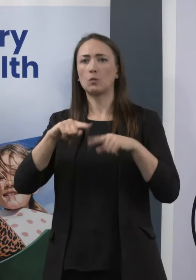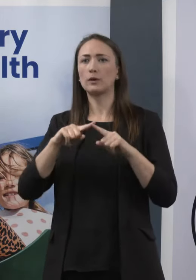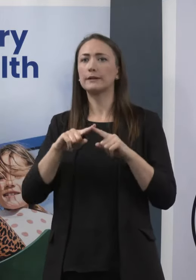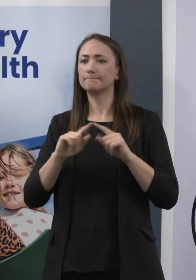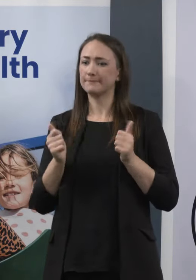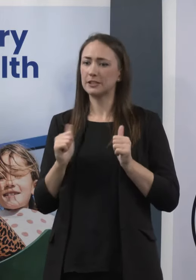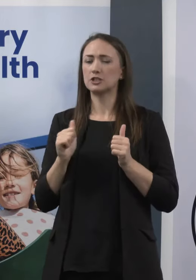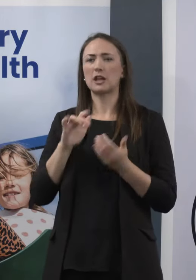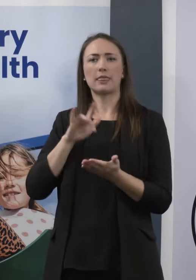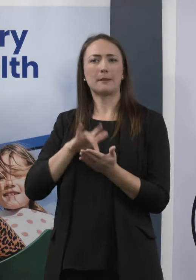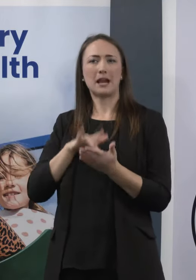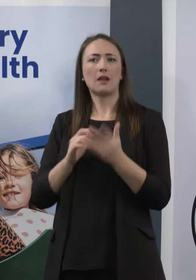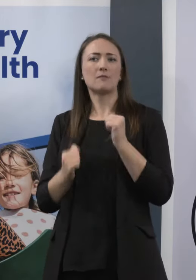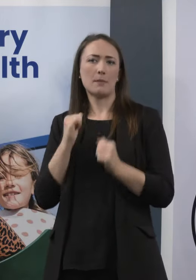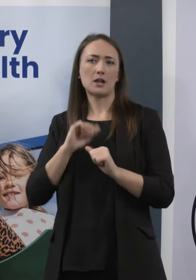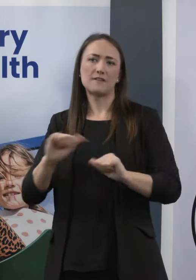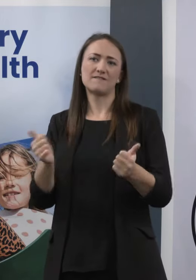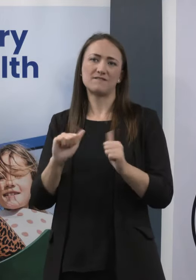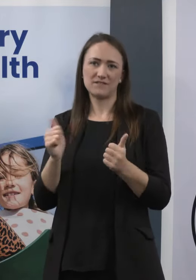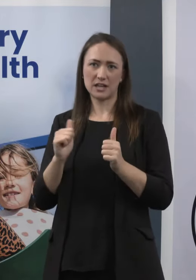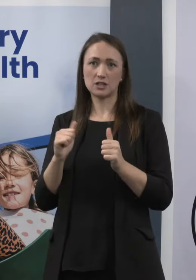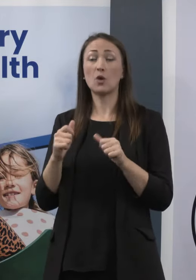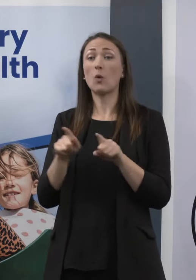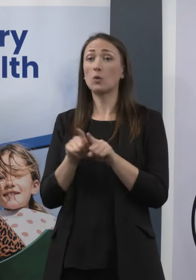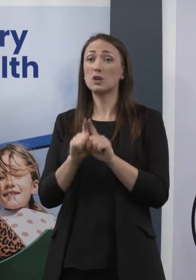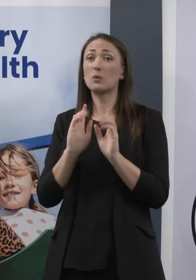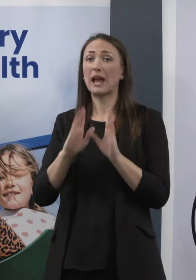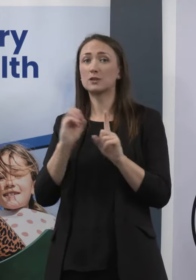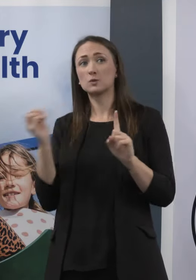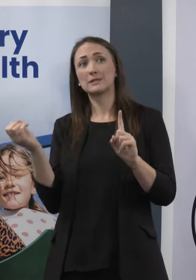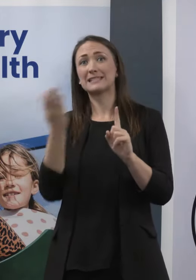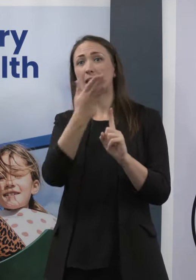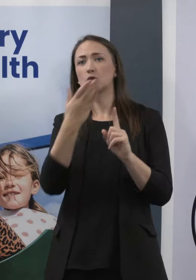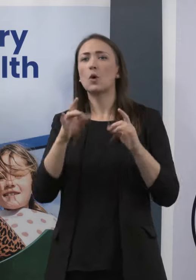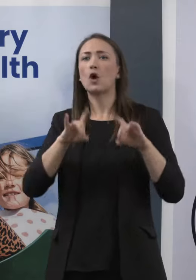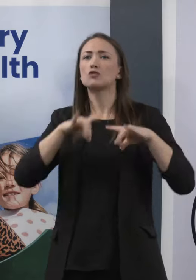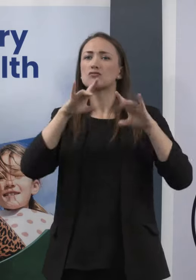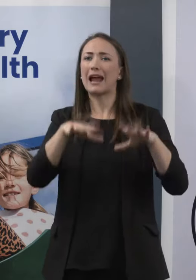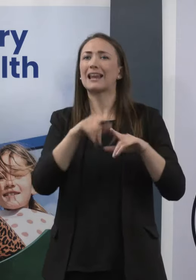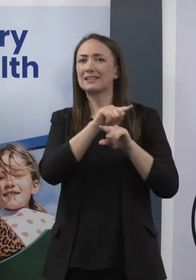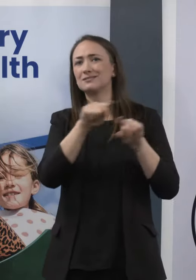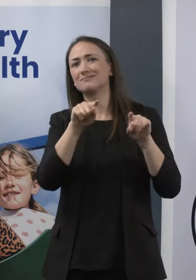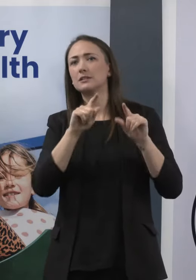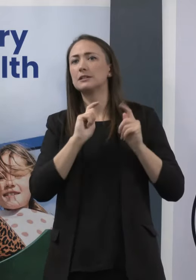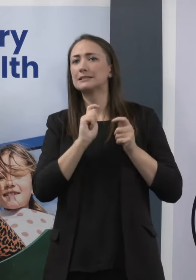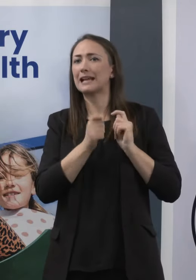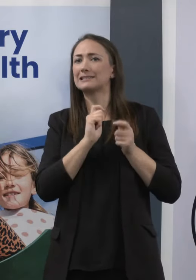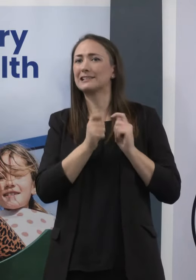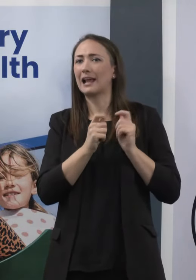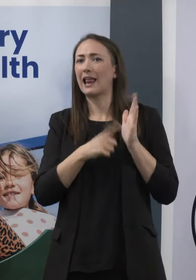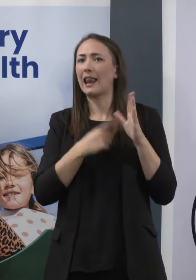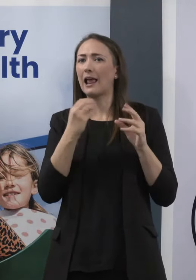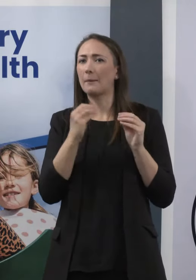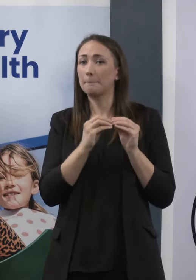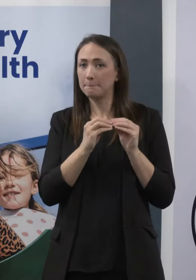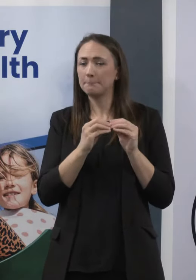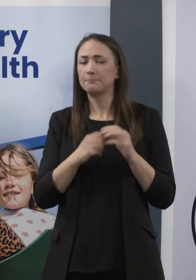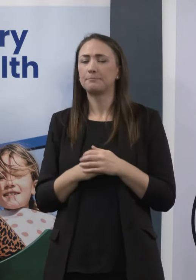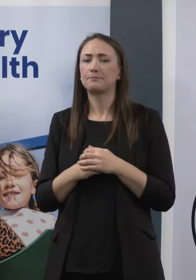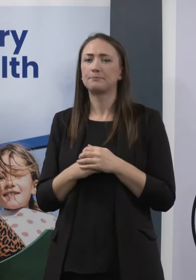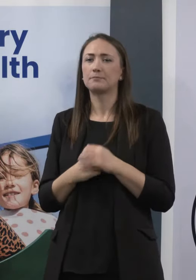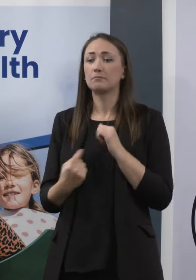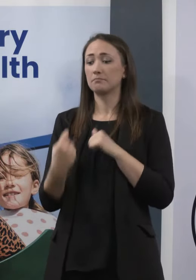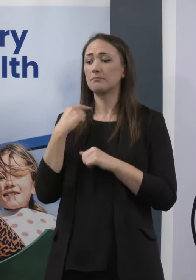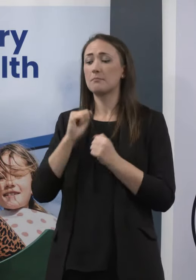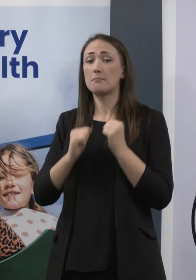by mid-March, including sending some to Australia. So, at that time, I commissioned an independent review about what